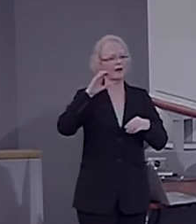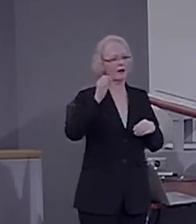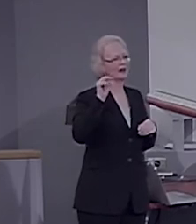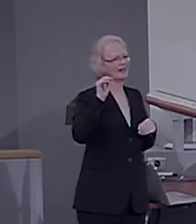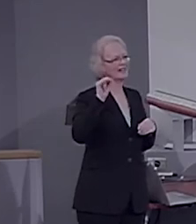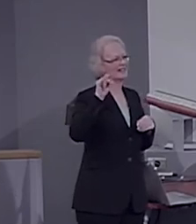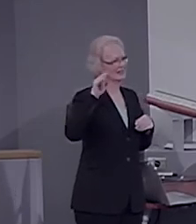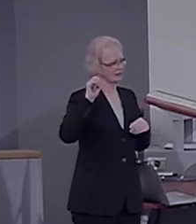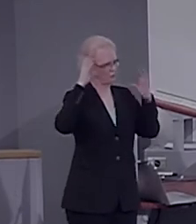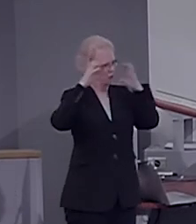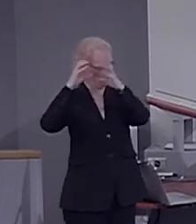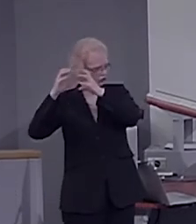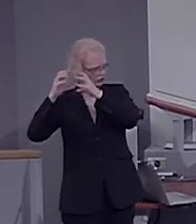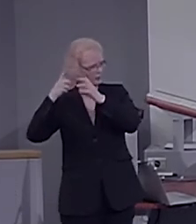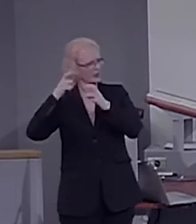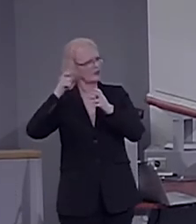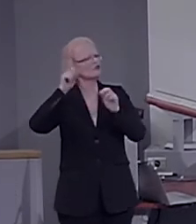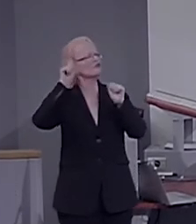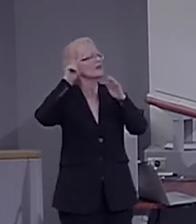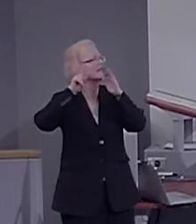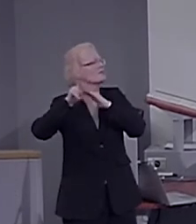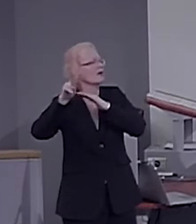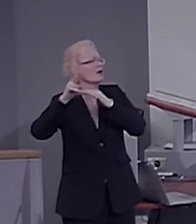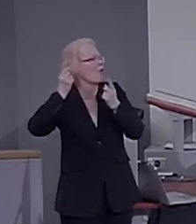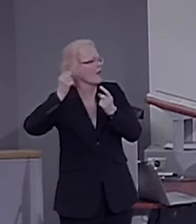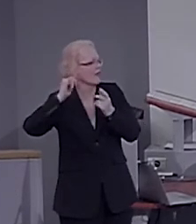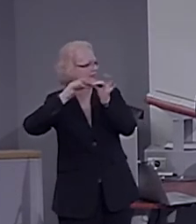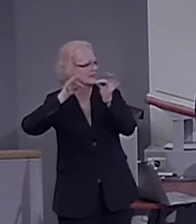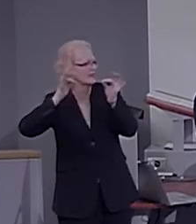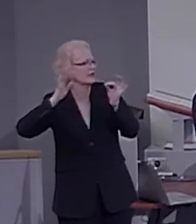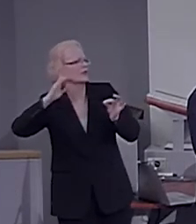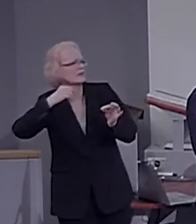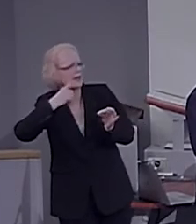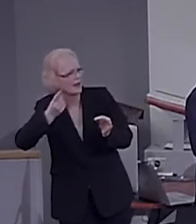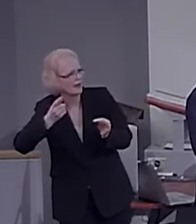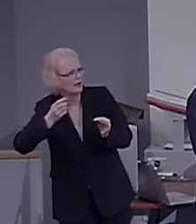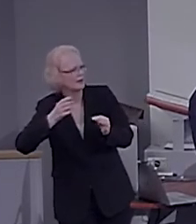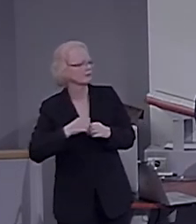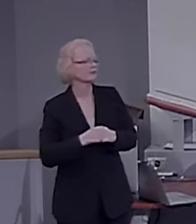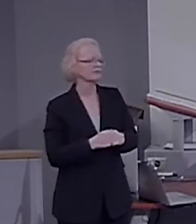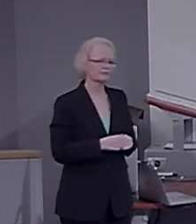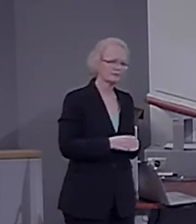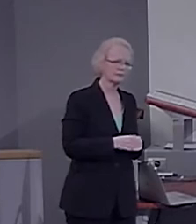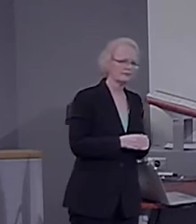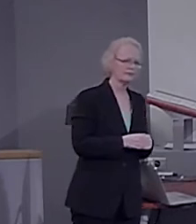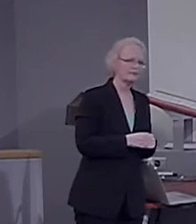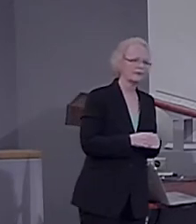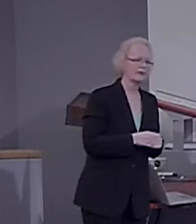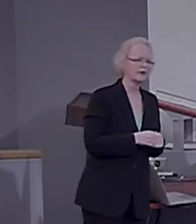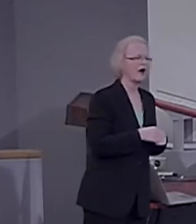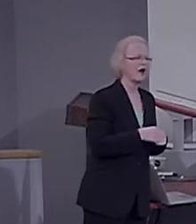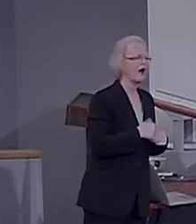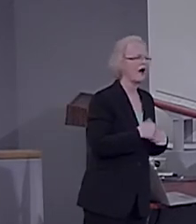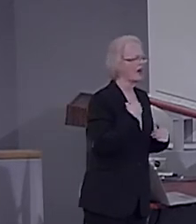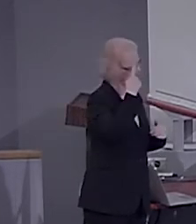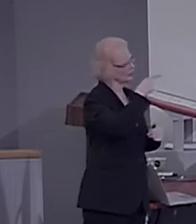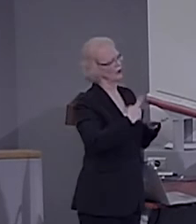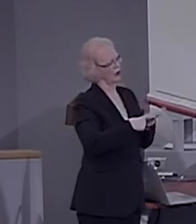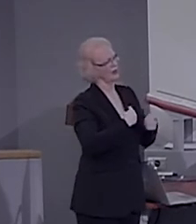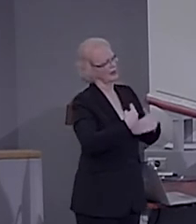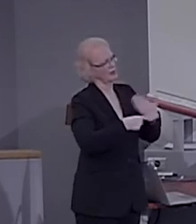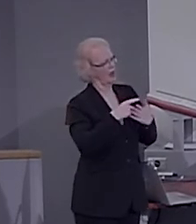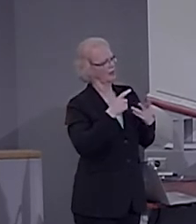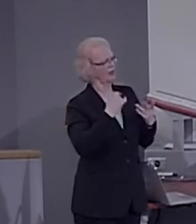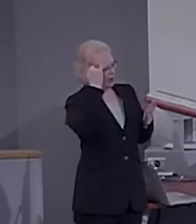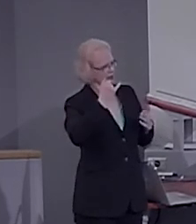the direction of the statement or the question. Well, I think what you are pointing to is the notion of prediction. I